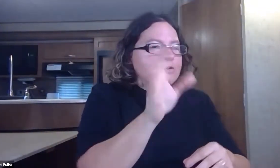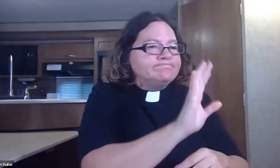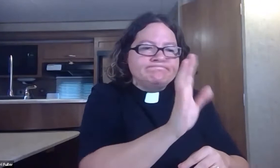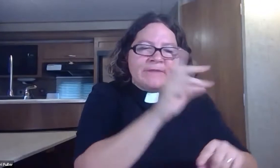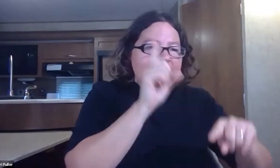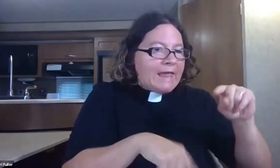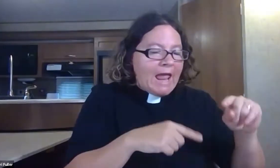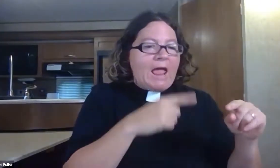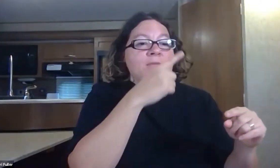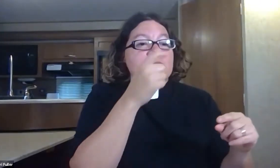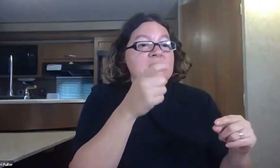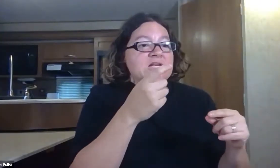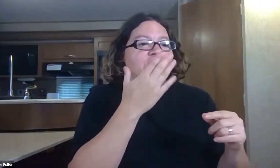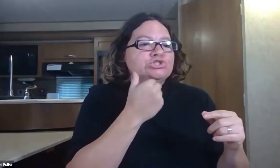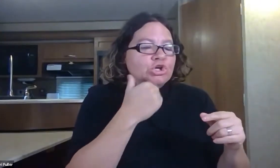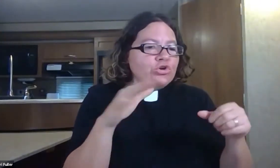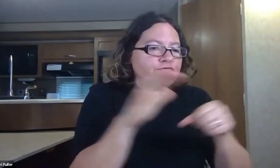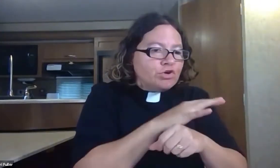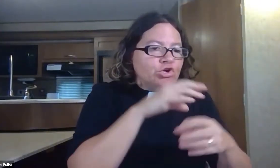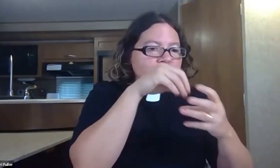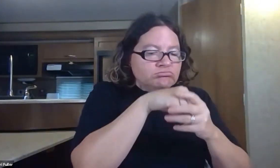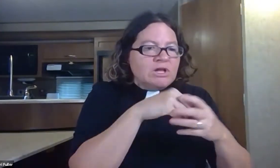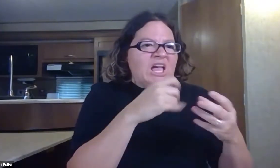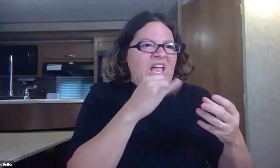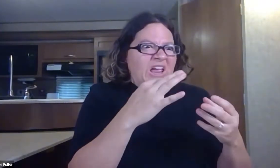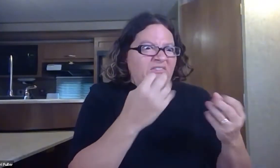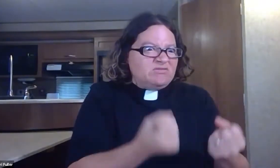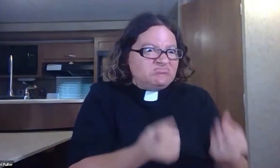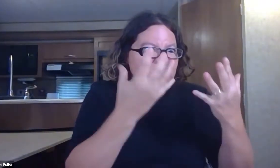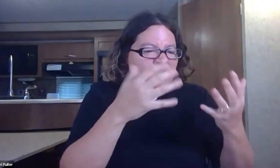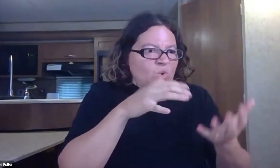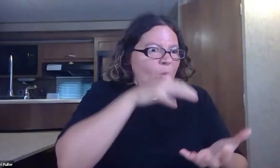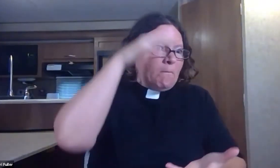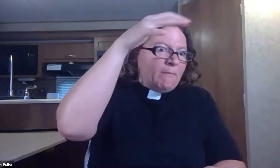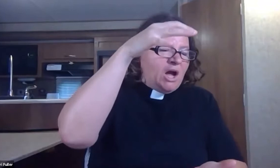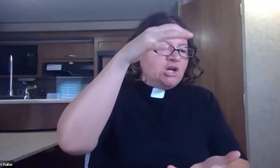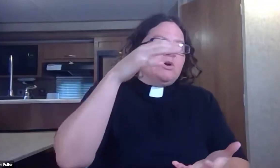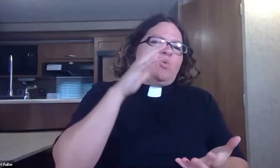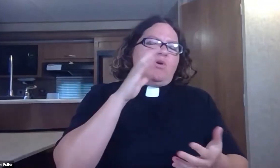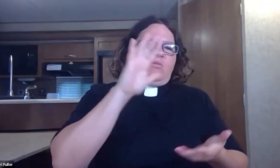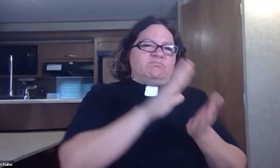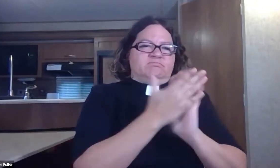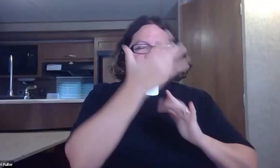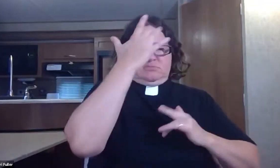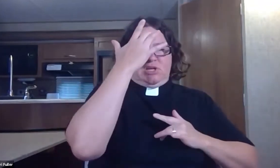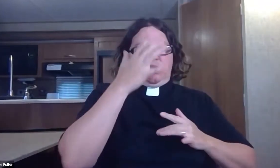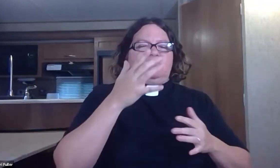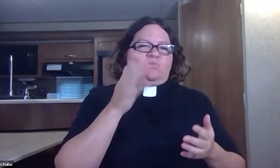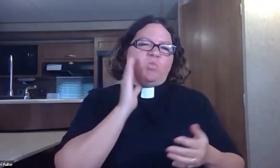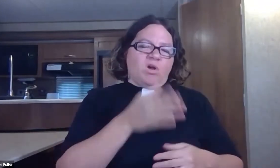explain these things to them we instruct them in the ways we tell them about how it's full of sugar and if they eat too much then